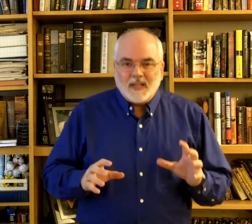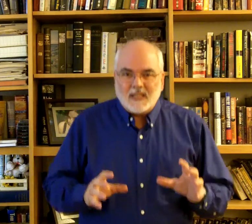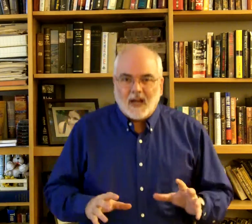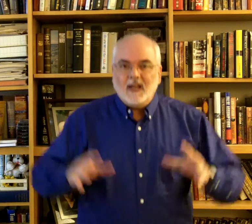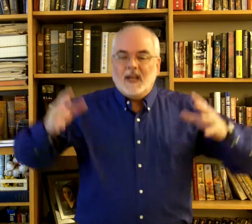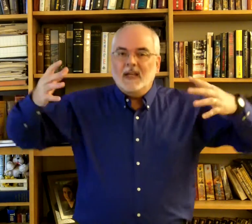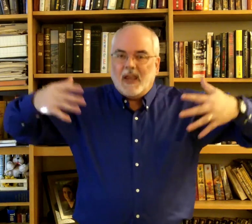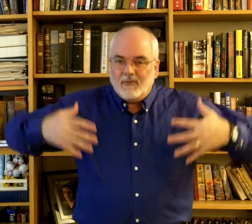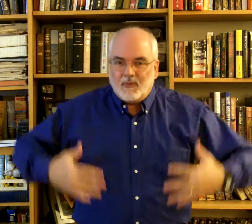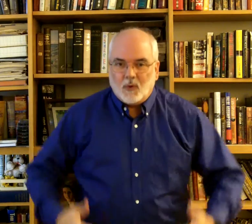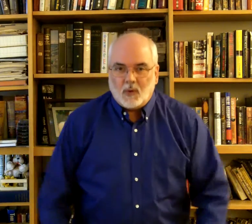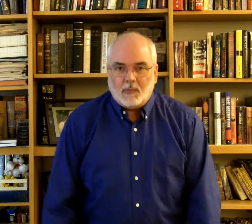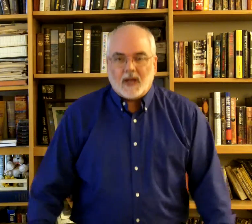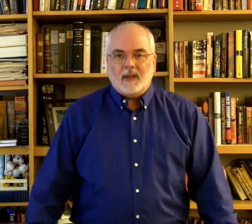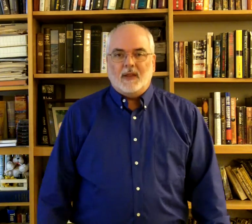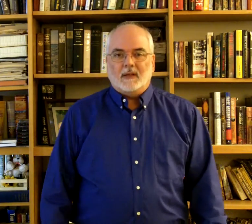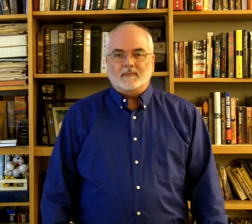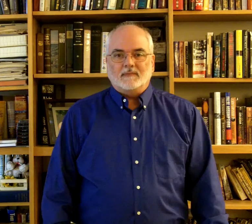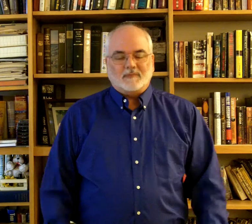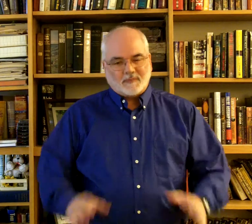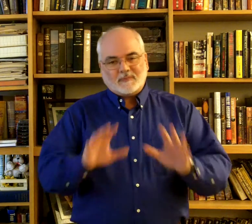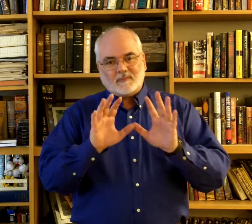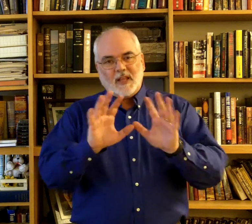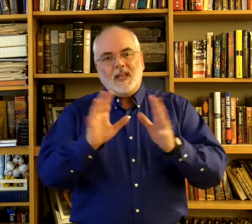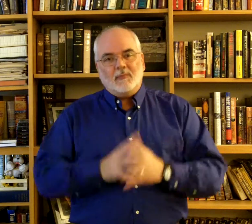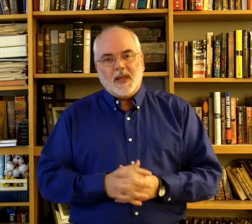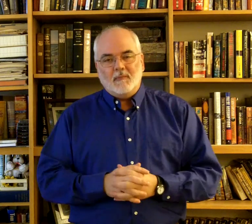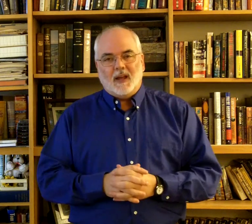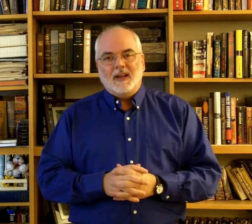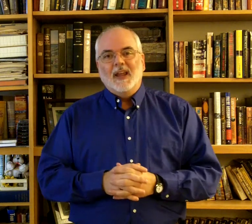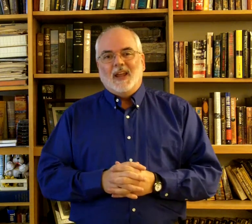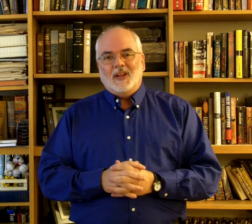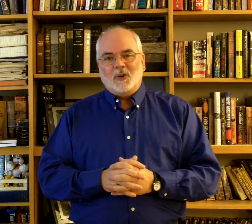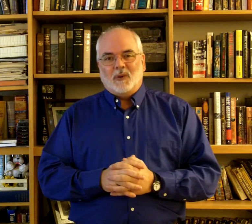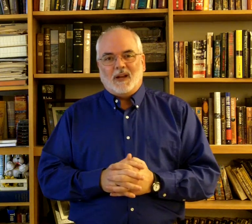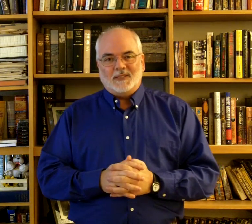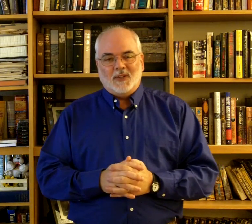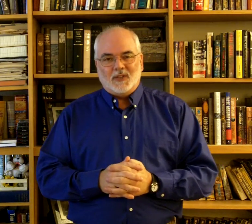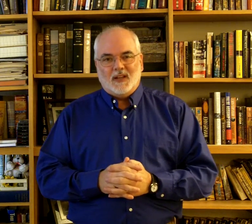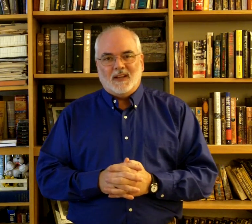Signing is a full body thing. Keep that in mind as you're practicing your signs.